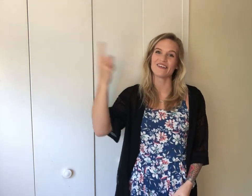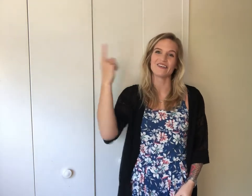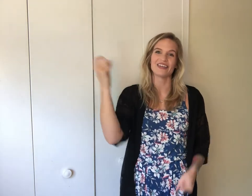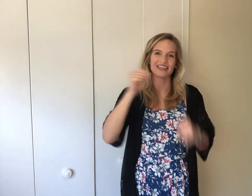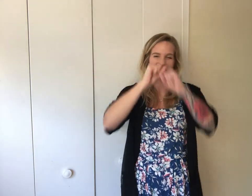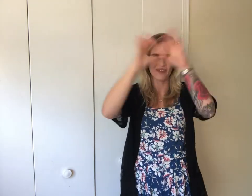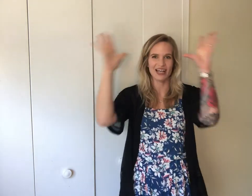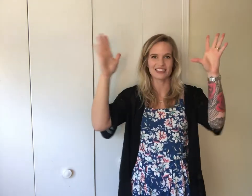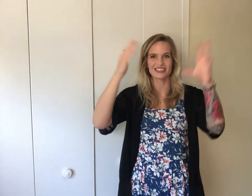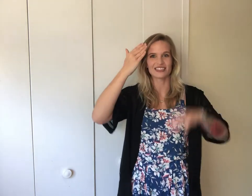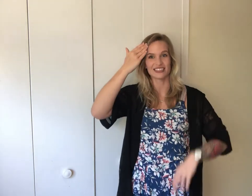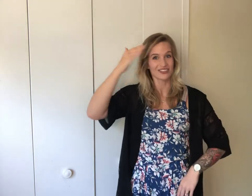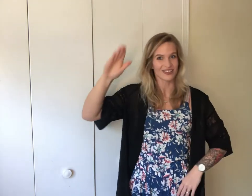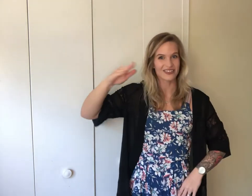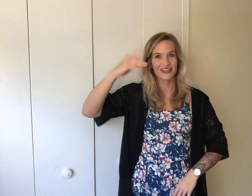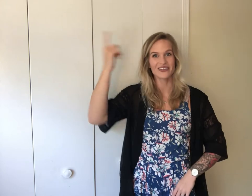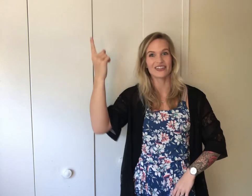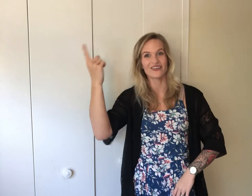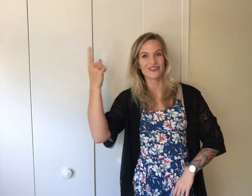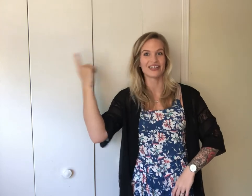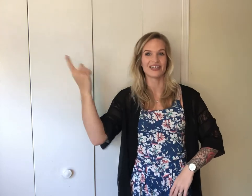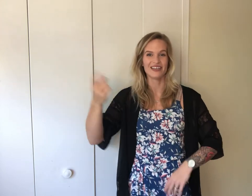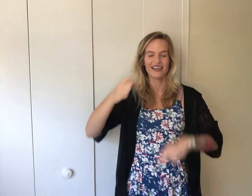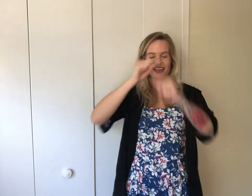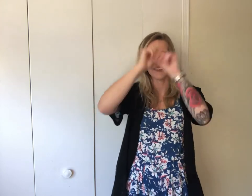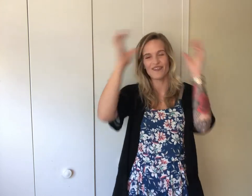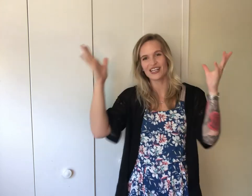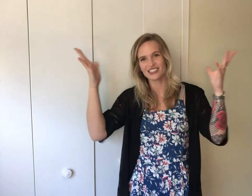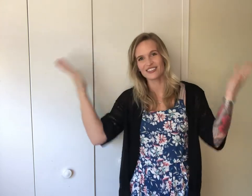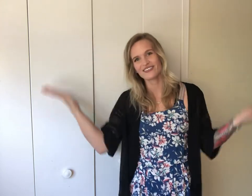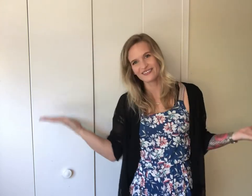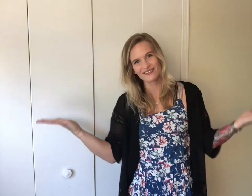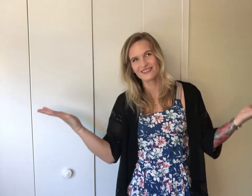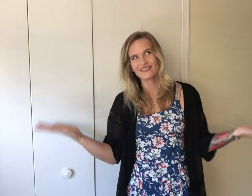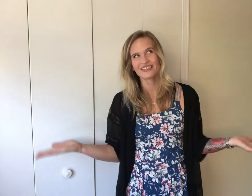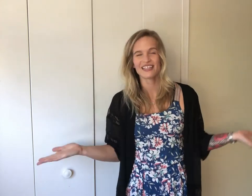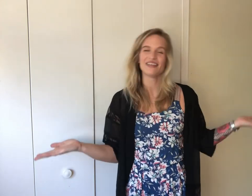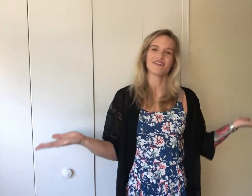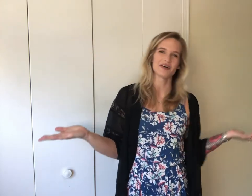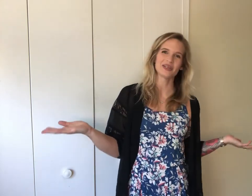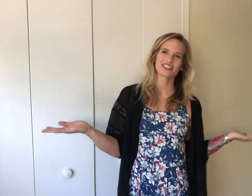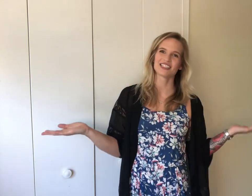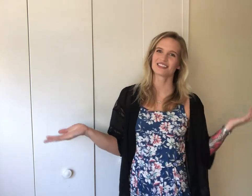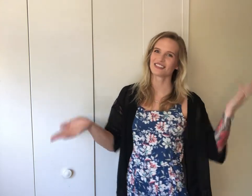only imagine, because you don't know, you can only imagine. If that makes sense.